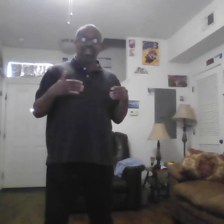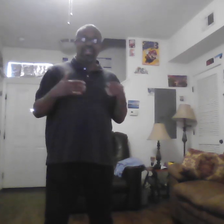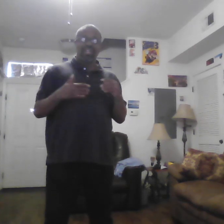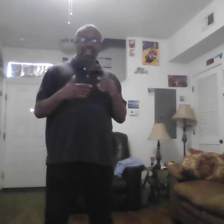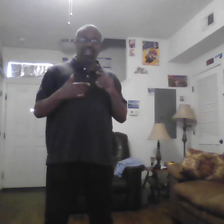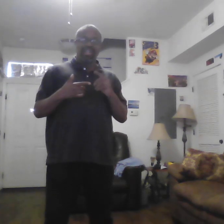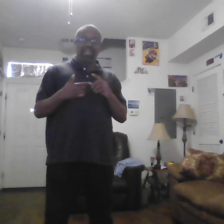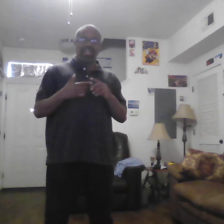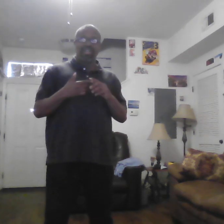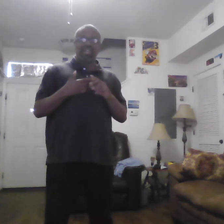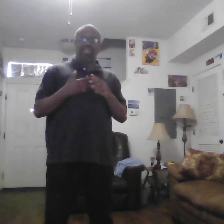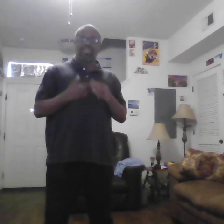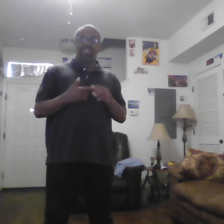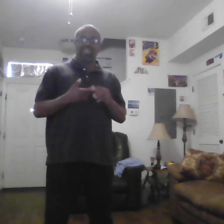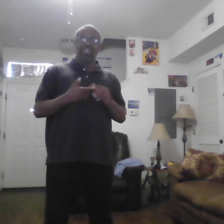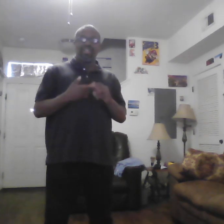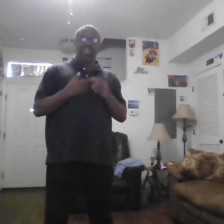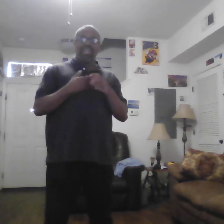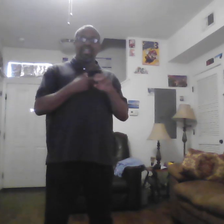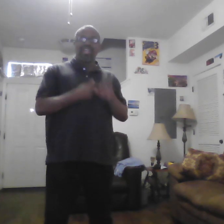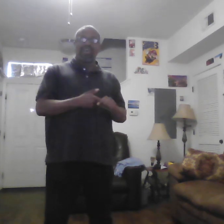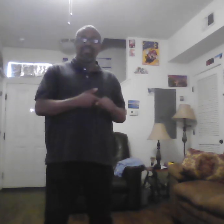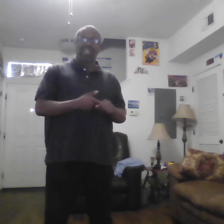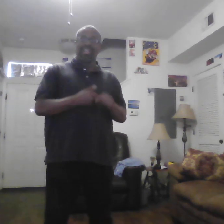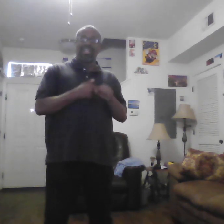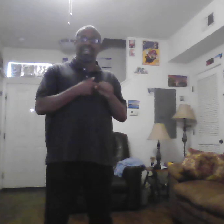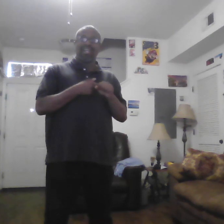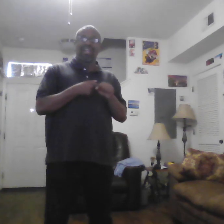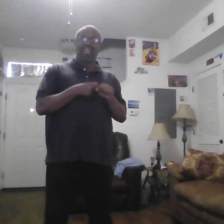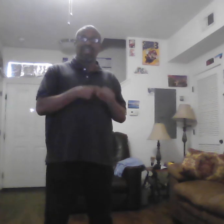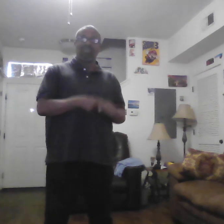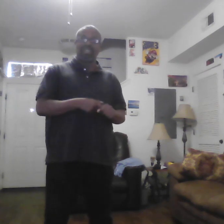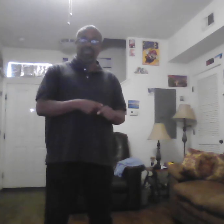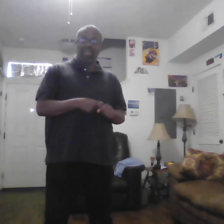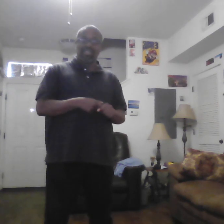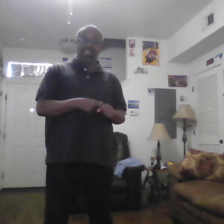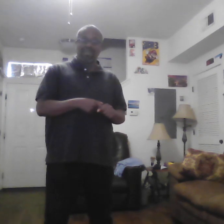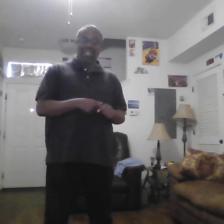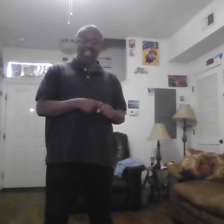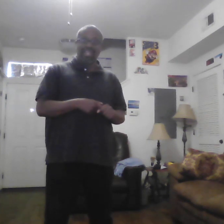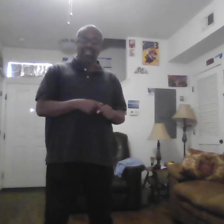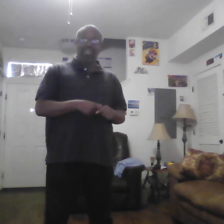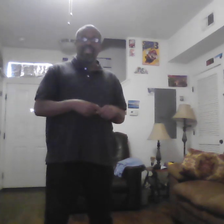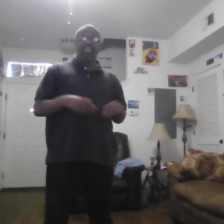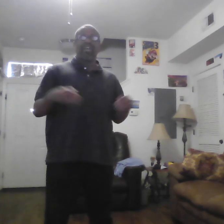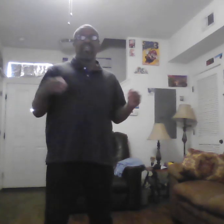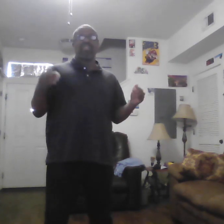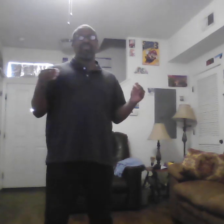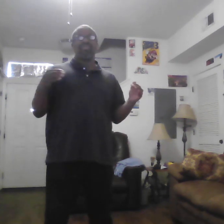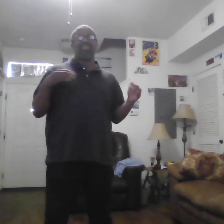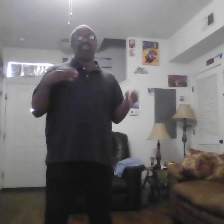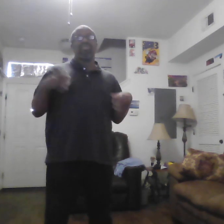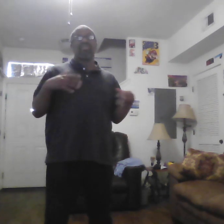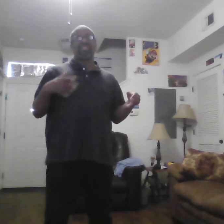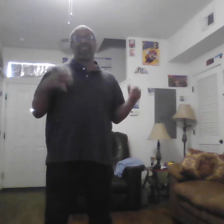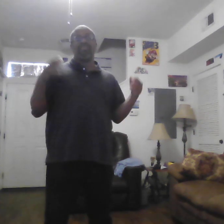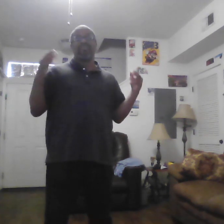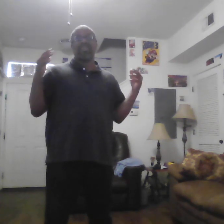uh uh uh cooking in the house like like like a restaurant or something like that uh doing doing something for the